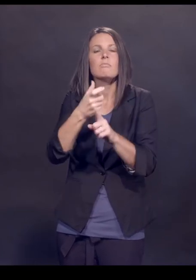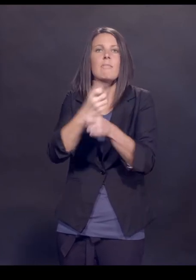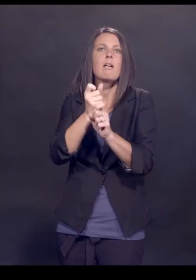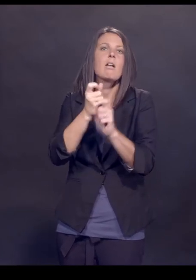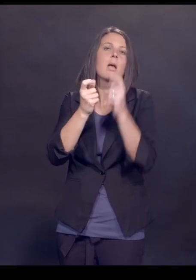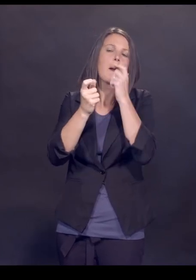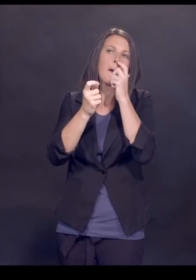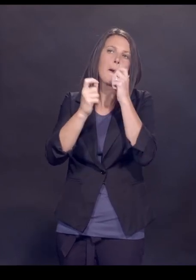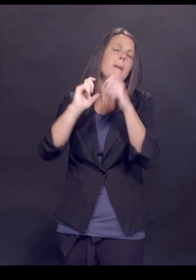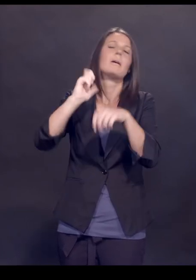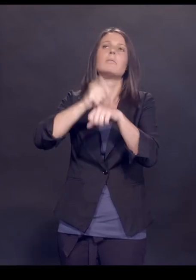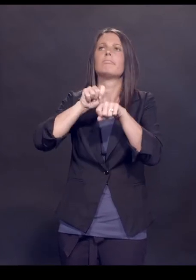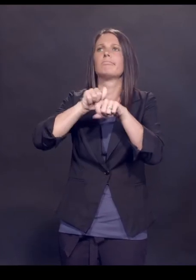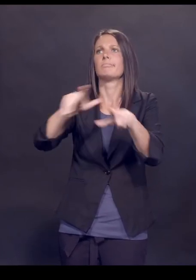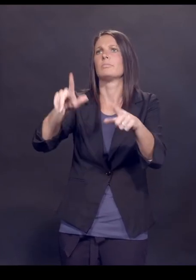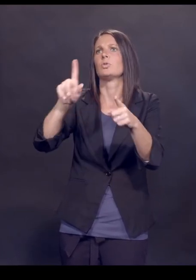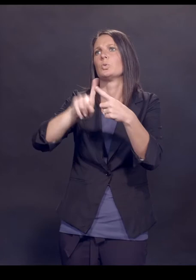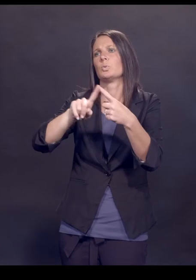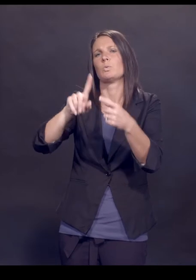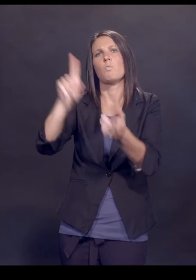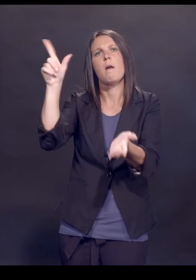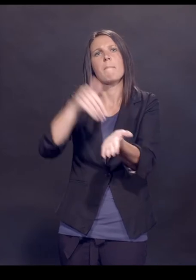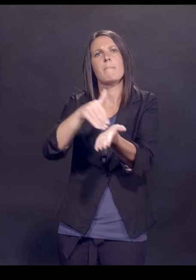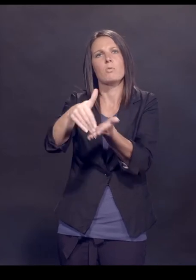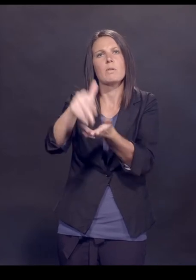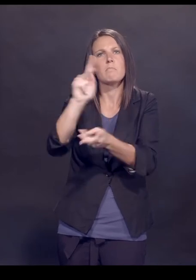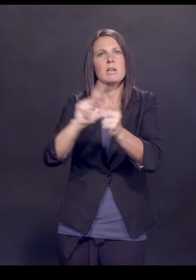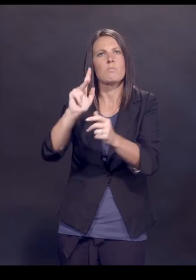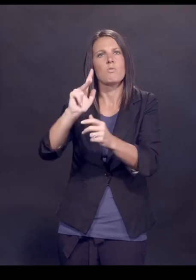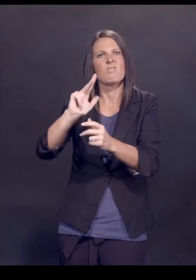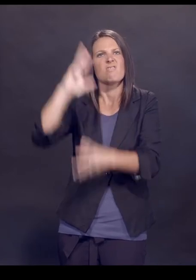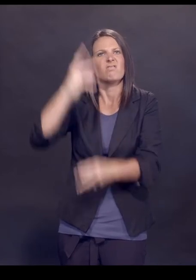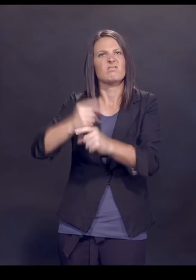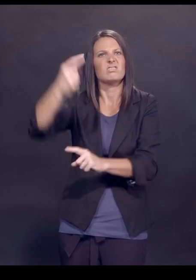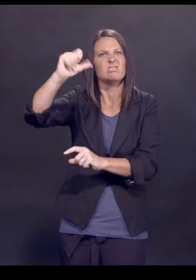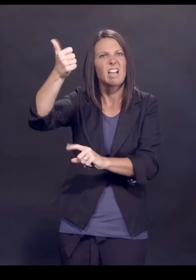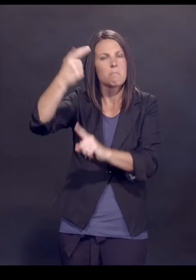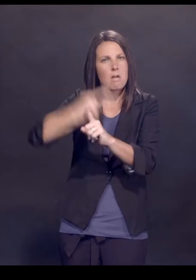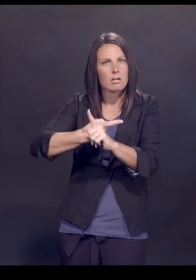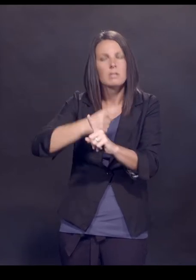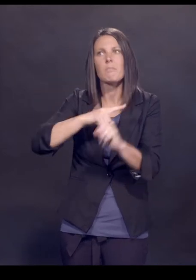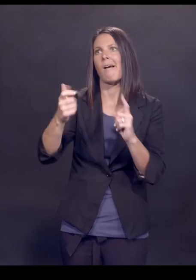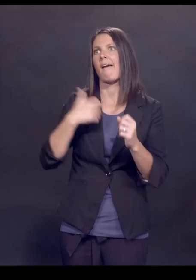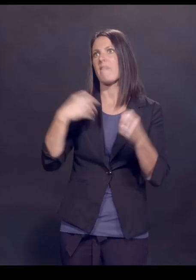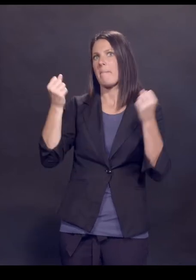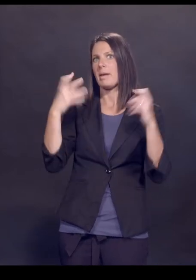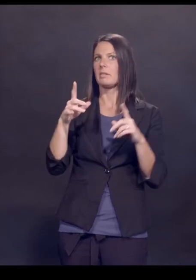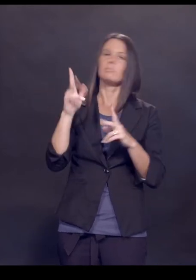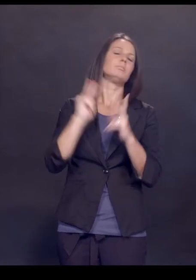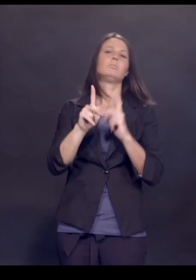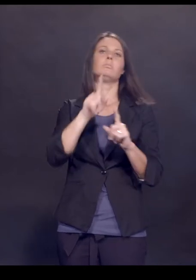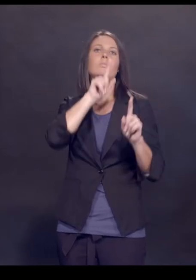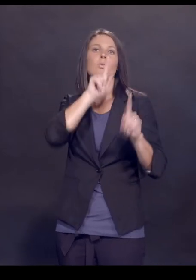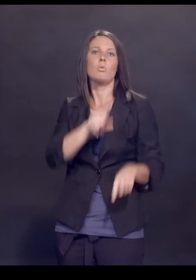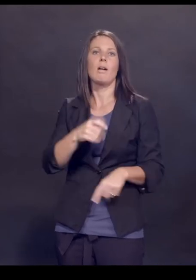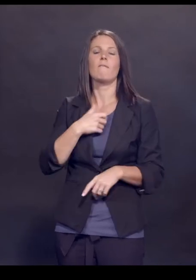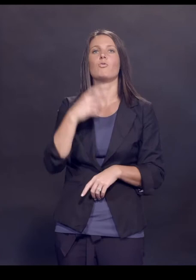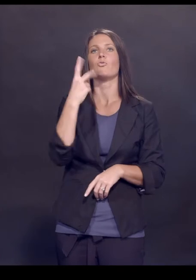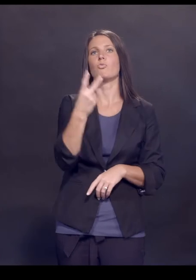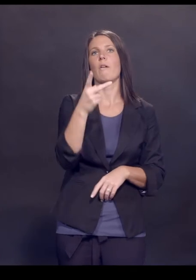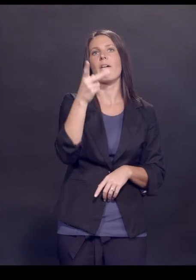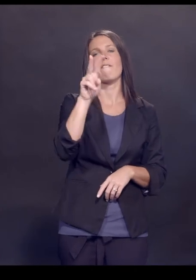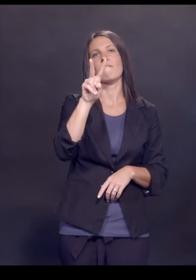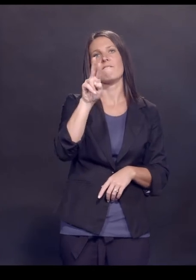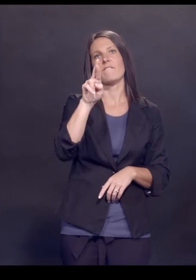It was distributed to probably about a million people over a 10 month period. And then there were a number of reports, two VAERS of